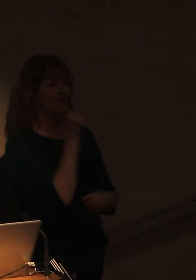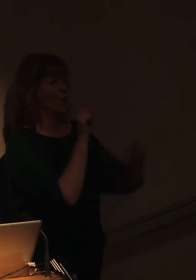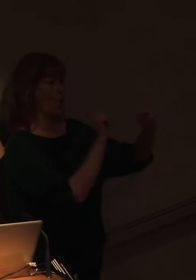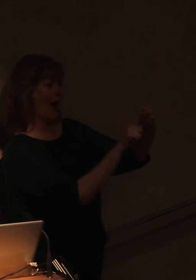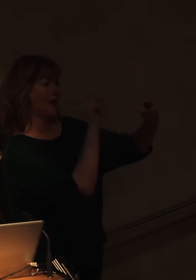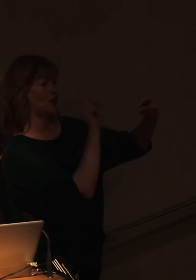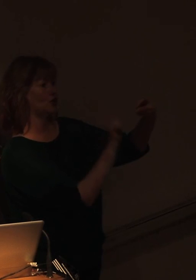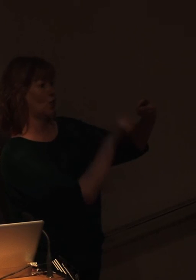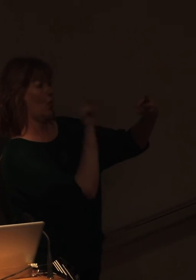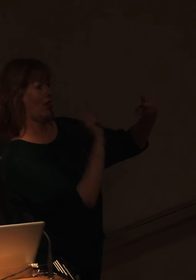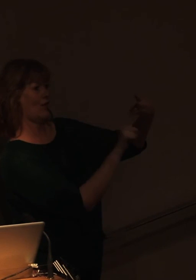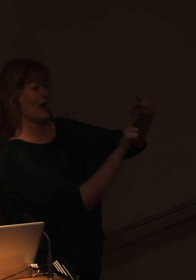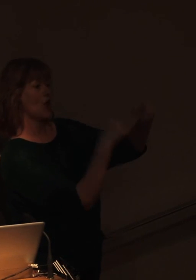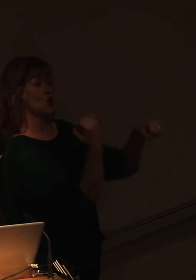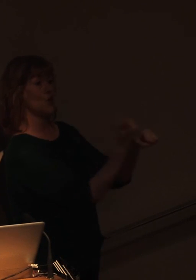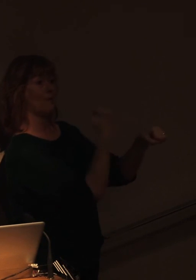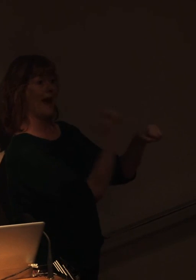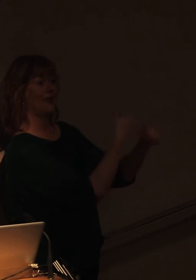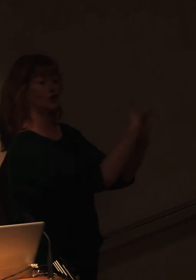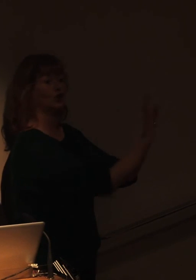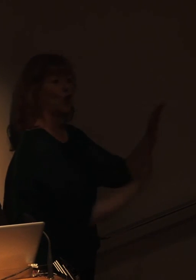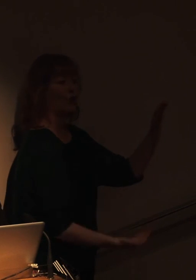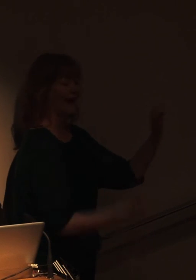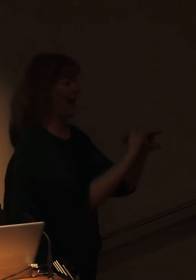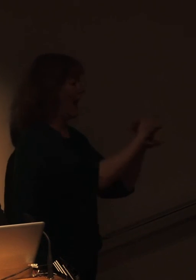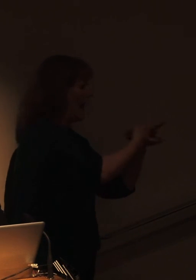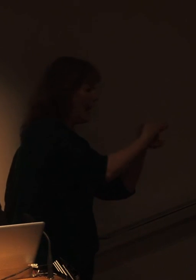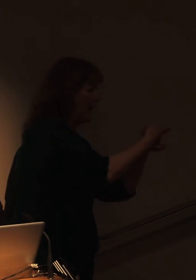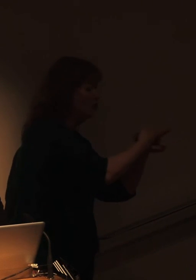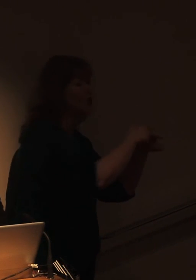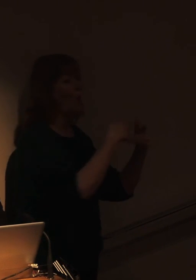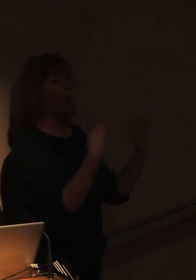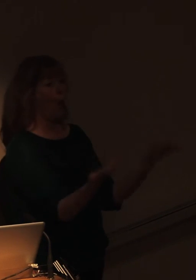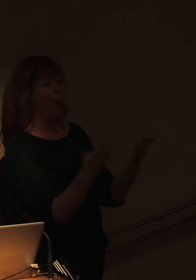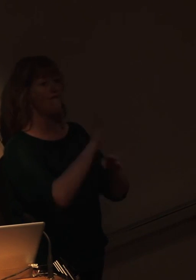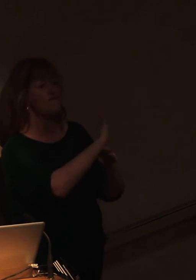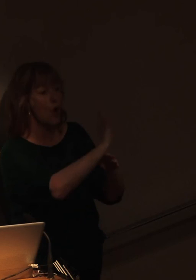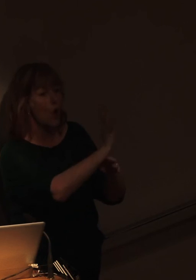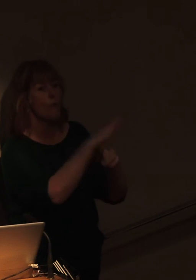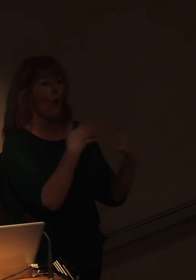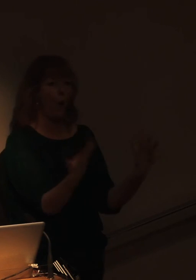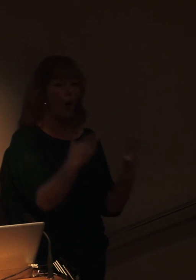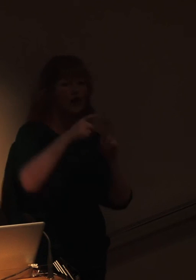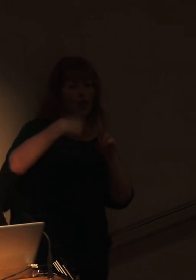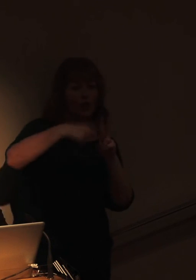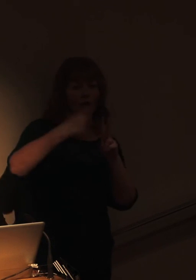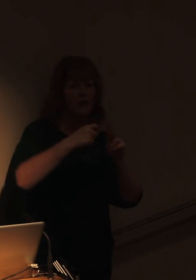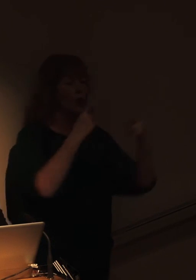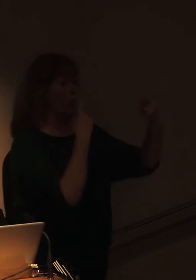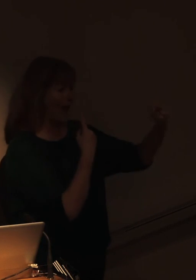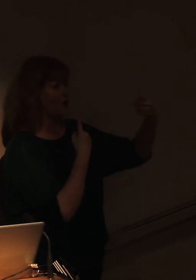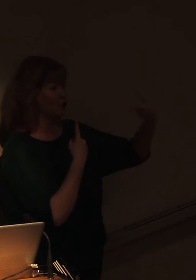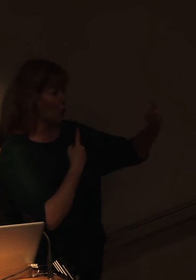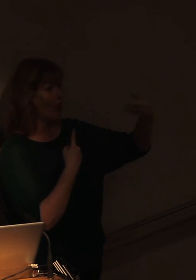structure when you make a story, whether it be in English or whether it be a feature film or a documentary, and if you stick to that basic